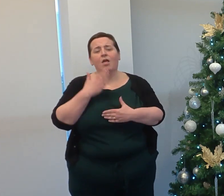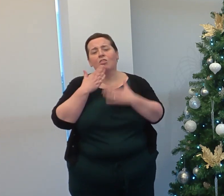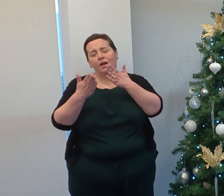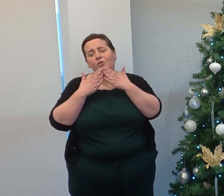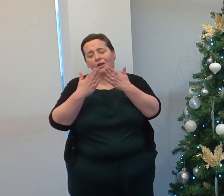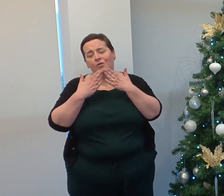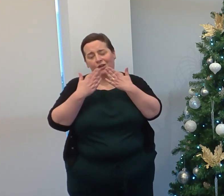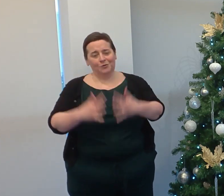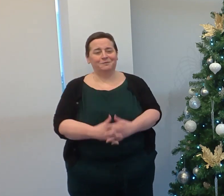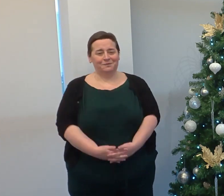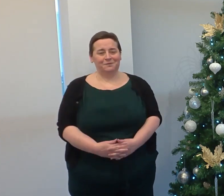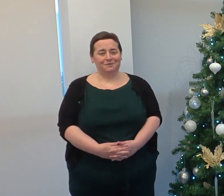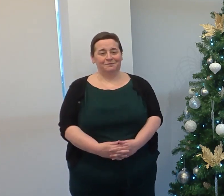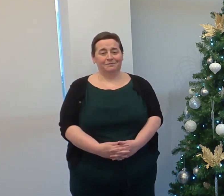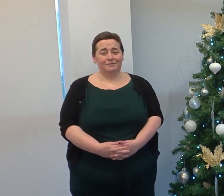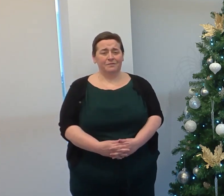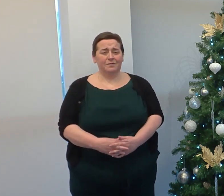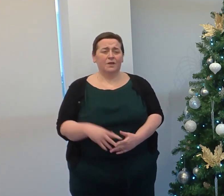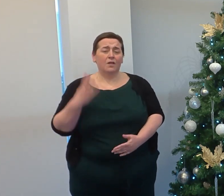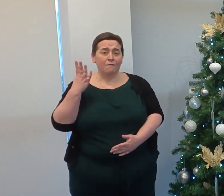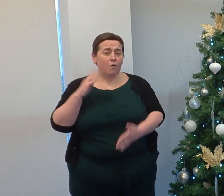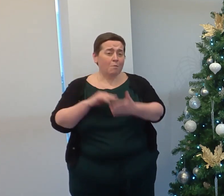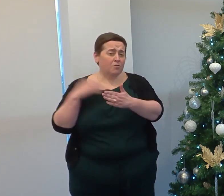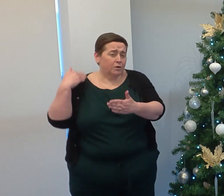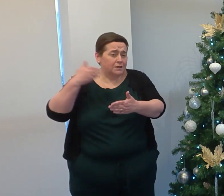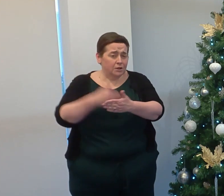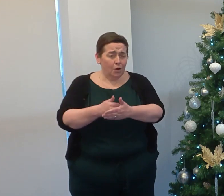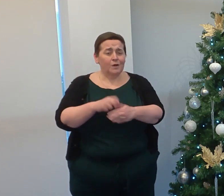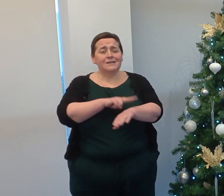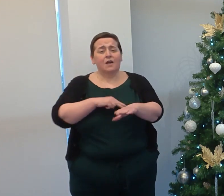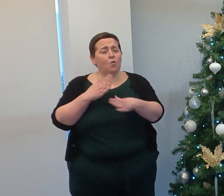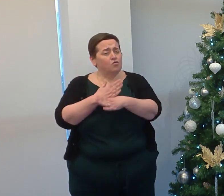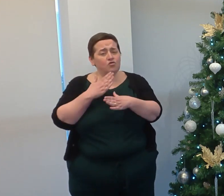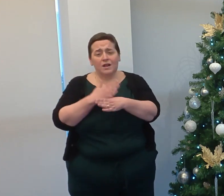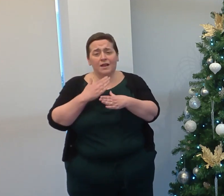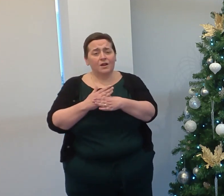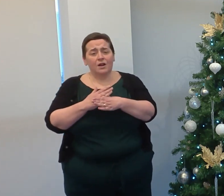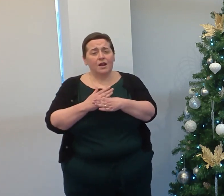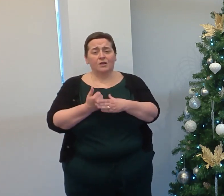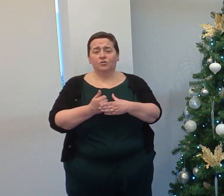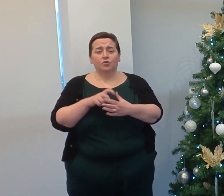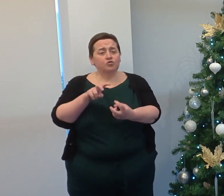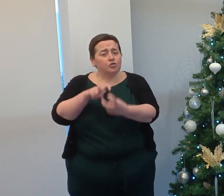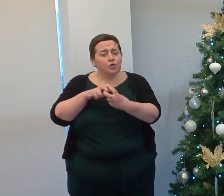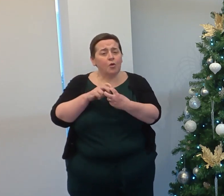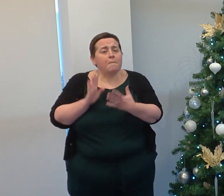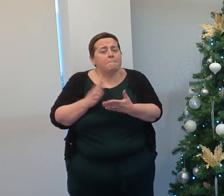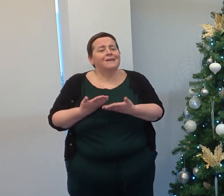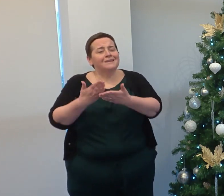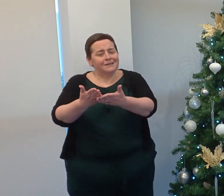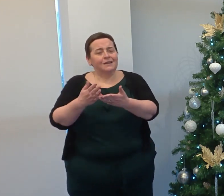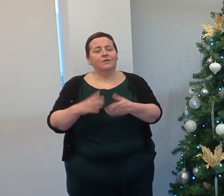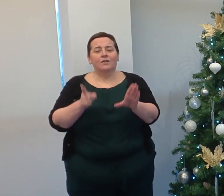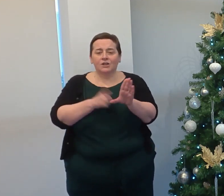appreciate. So thank you. In that four months, staff have worked really hard, not only to recruit